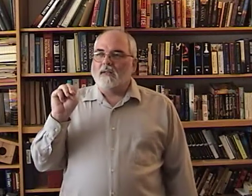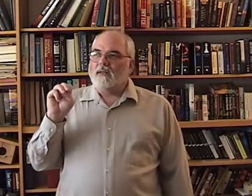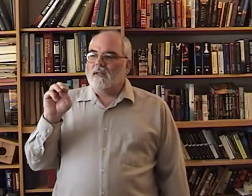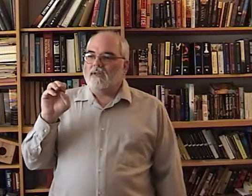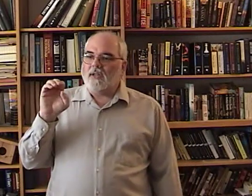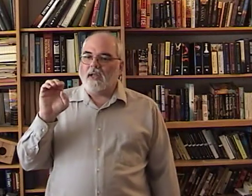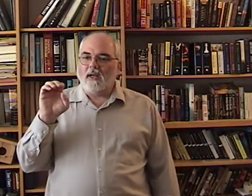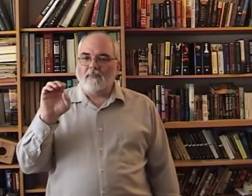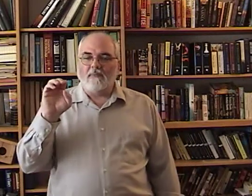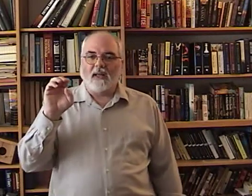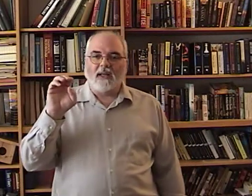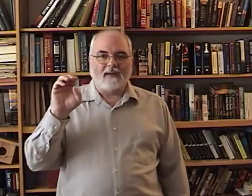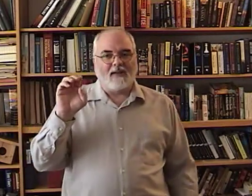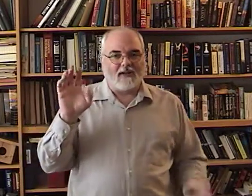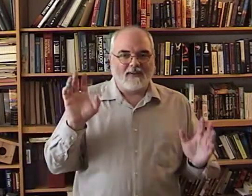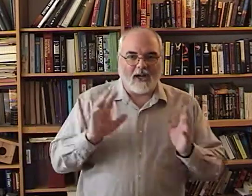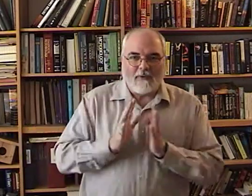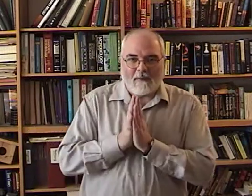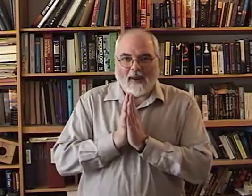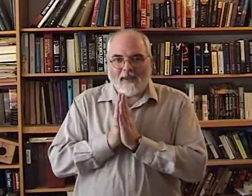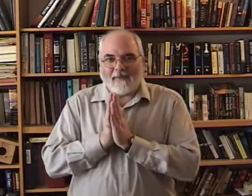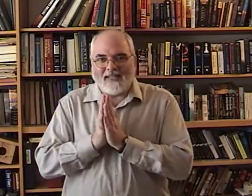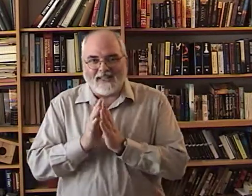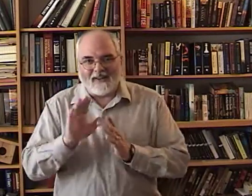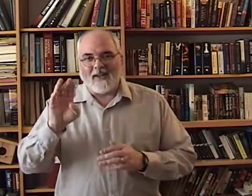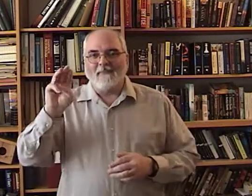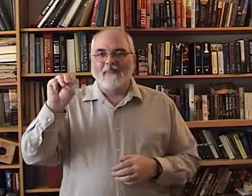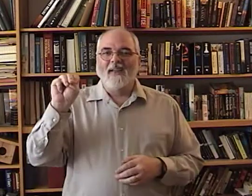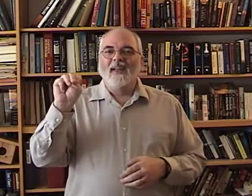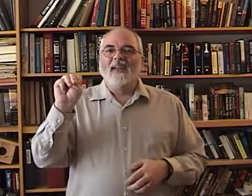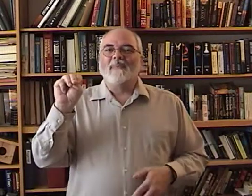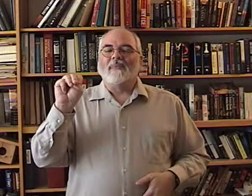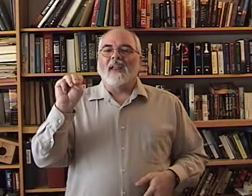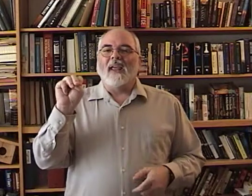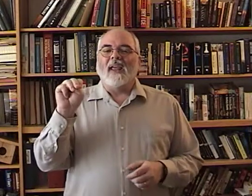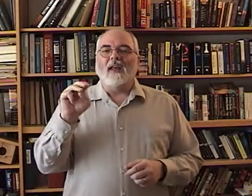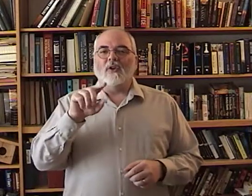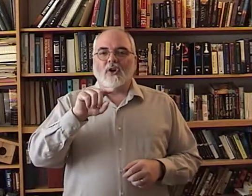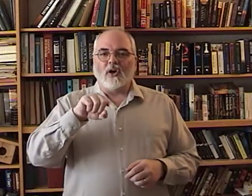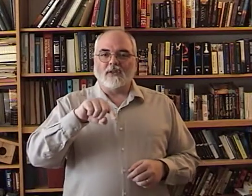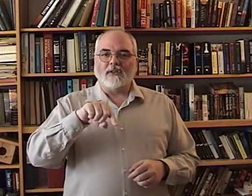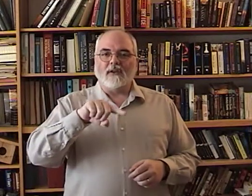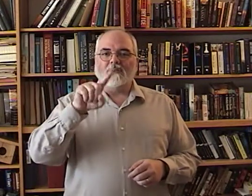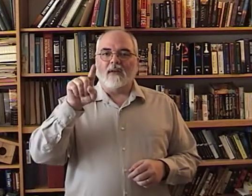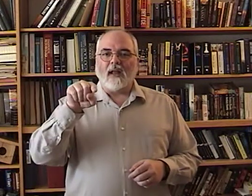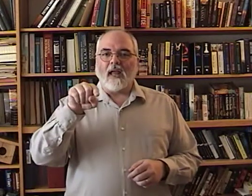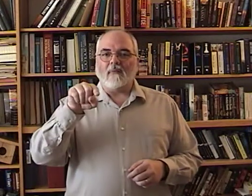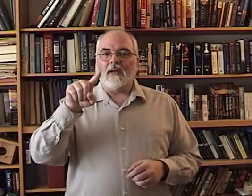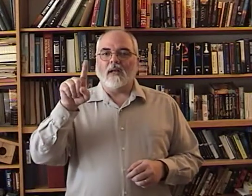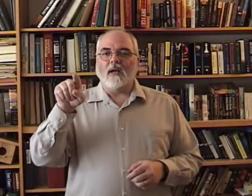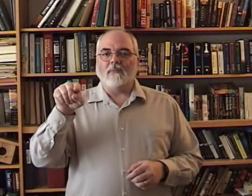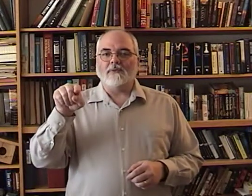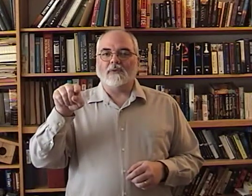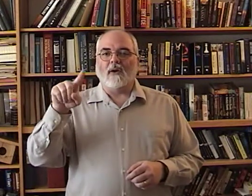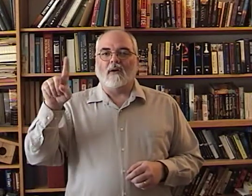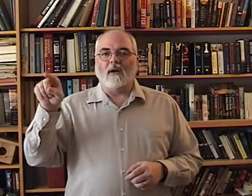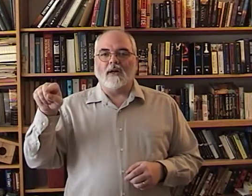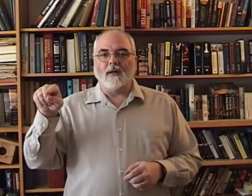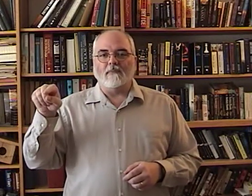A-K-L-M. I've remember my ABCs here. M. If you curseth, how many humps are on an M?